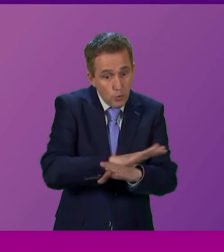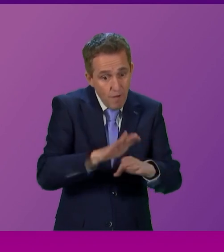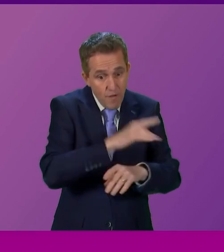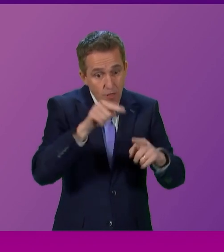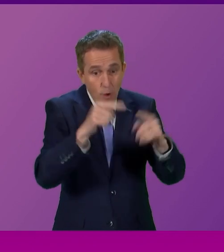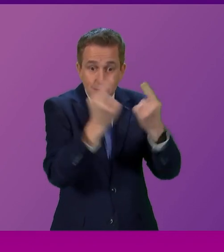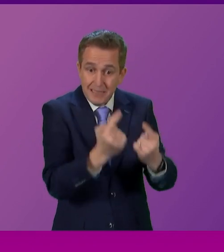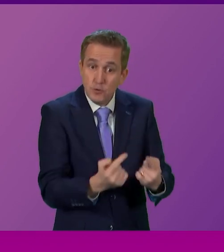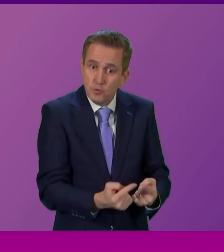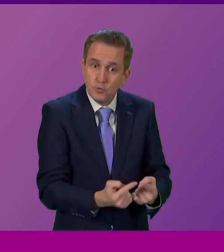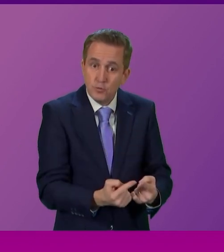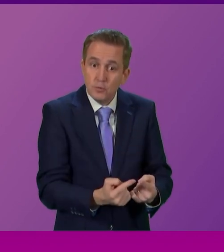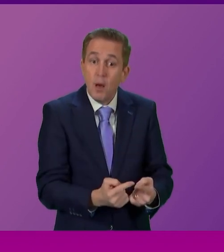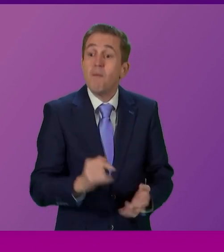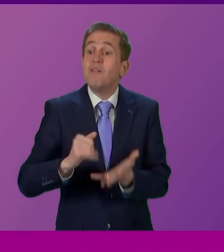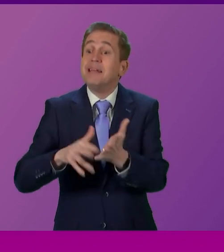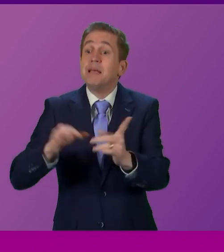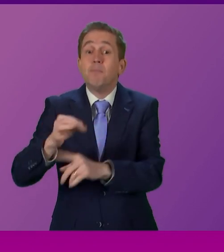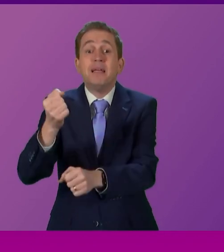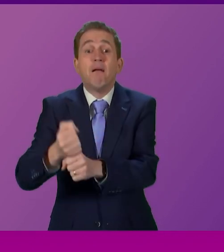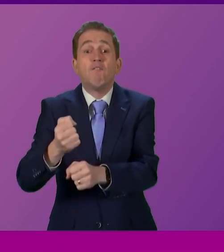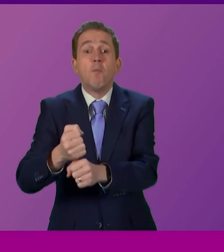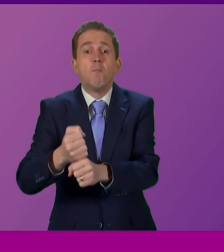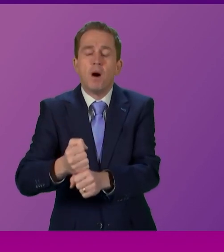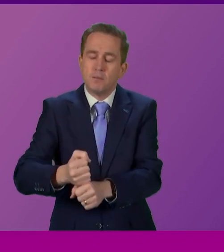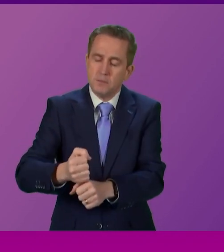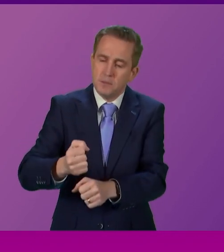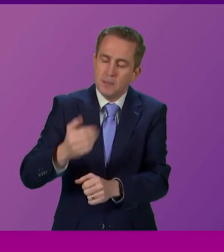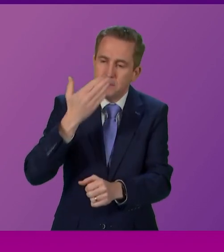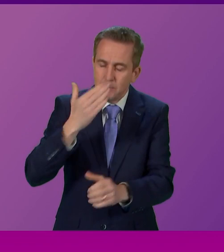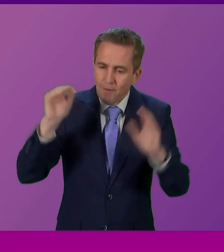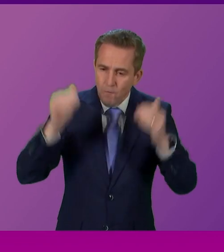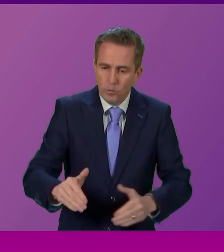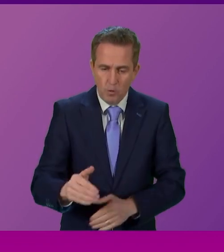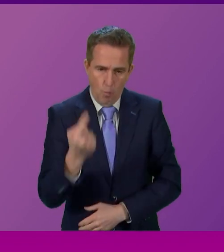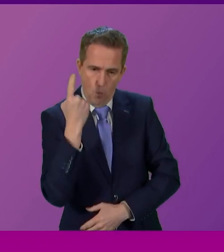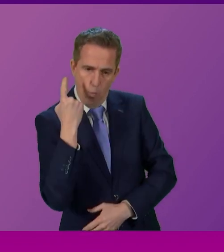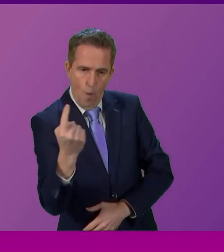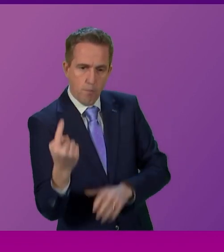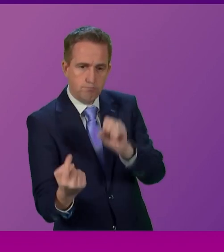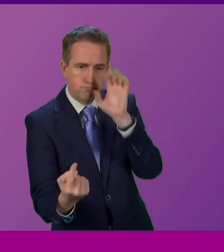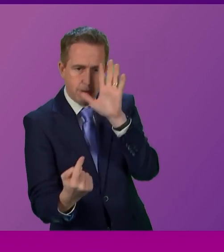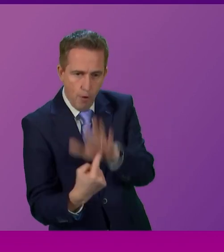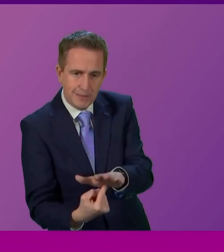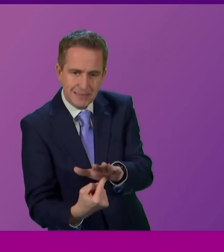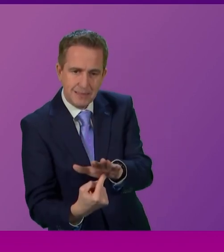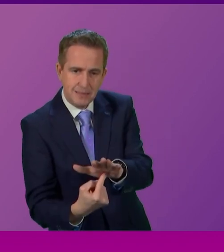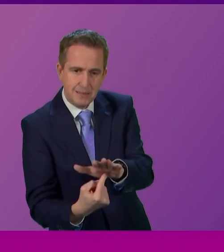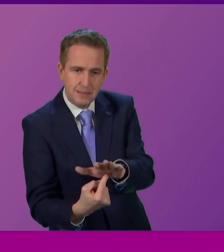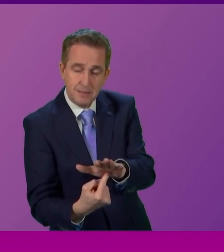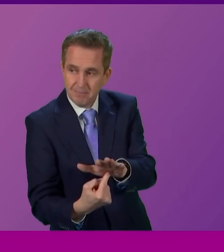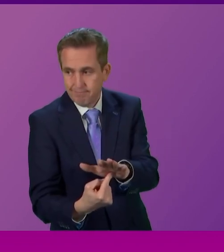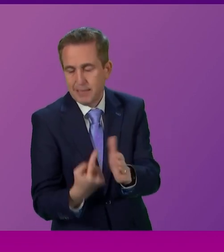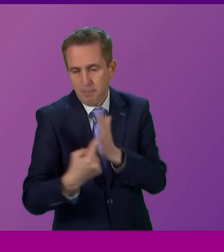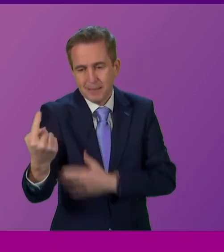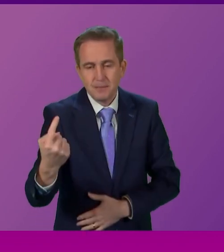only one thing matters for this Government when it comes to delivery. Isn't that the case? Presiding officer. And let's